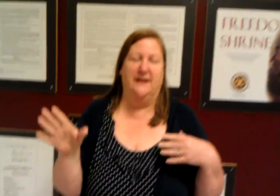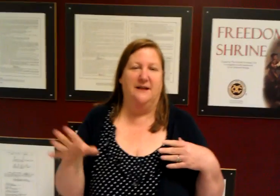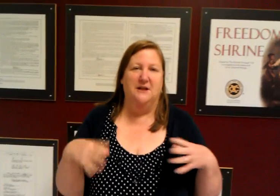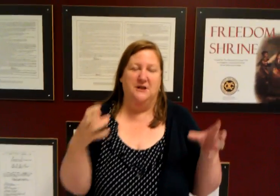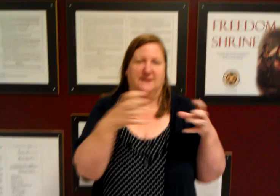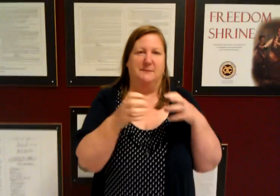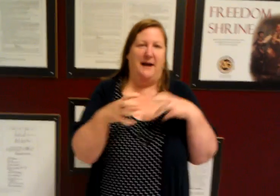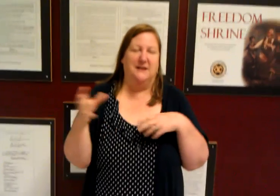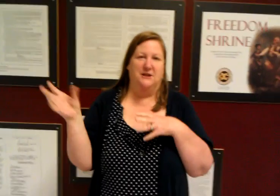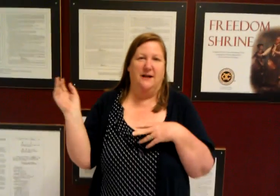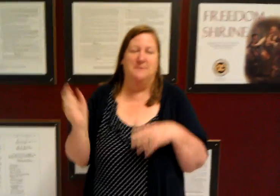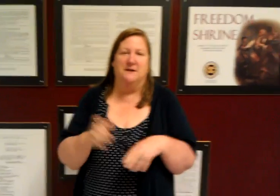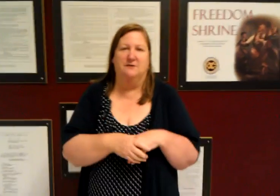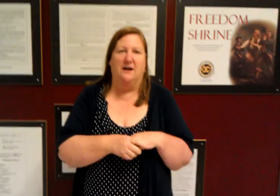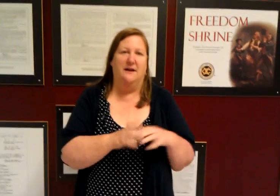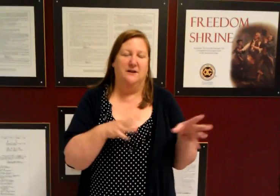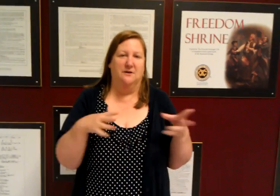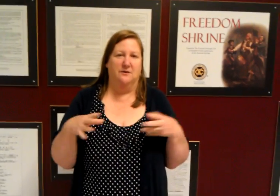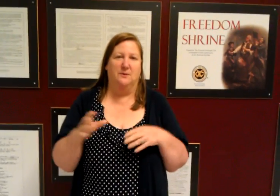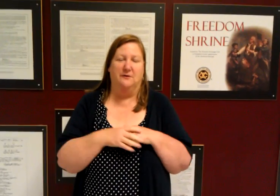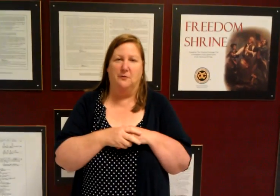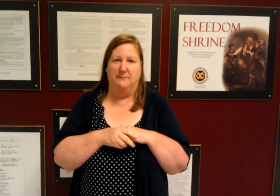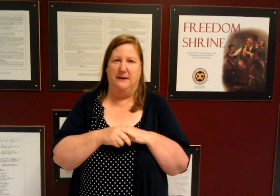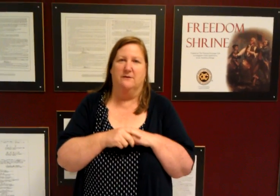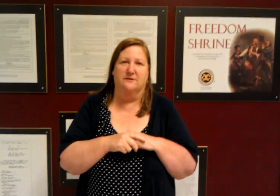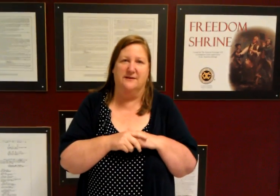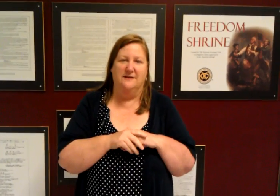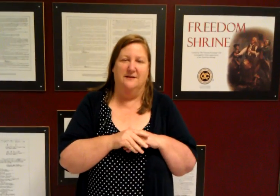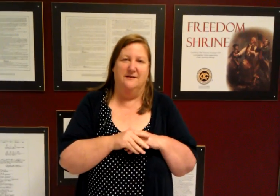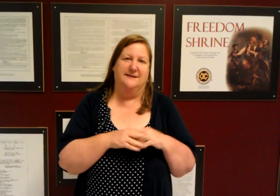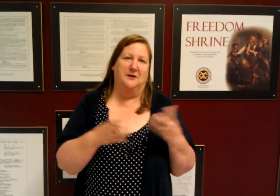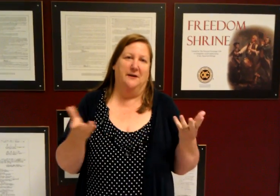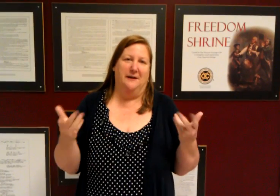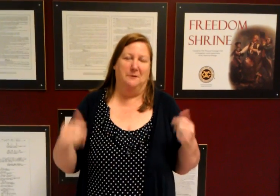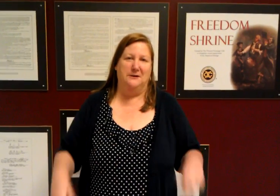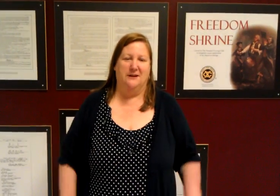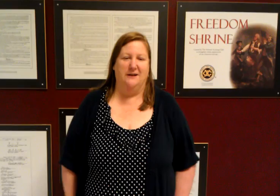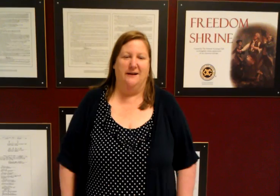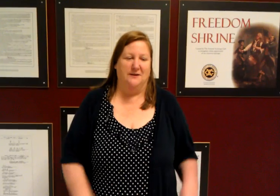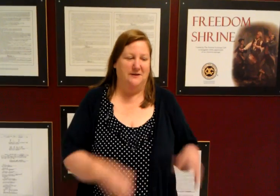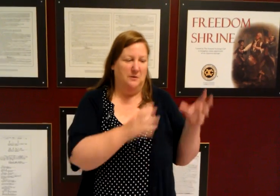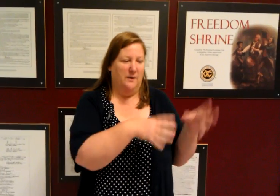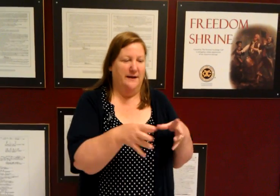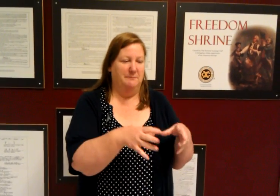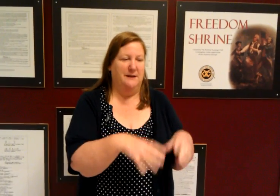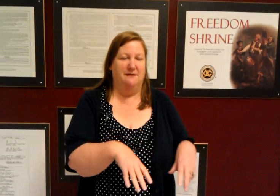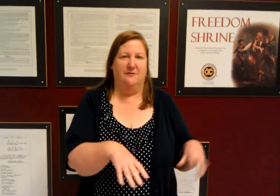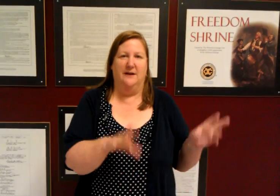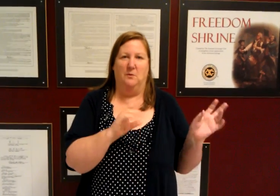it you just package it up and you've got you know three or four meals awesome works really good so I do one in beef and